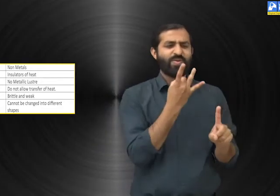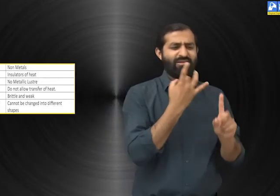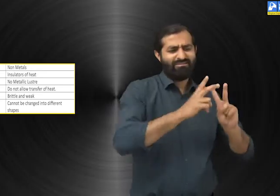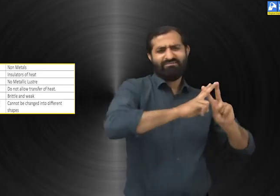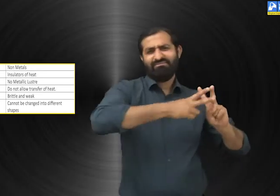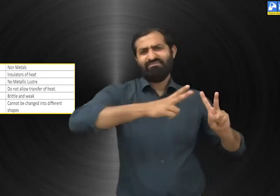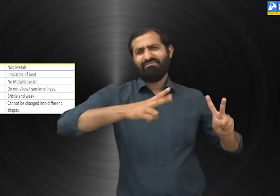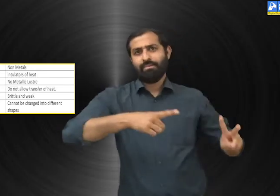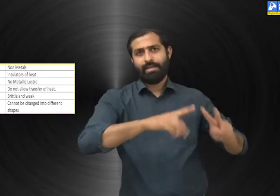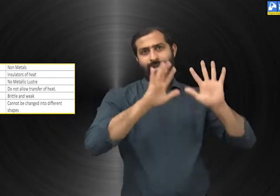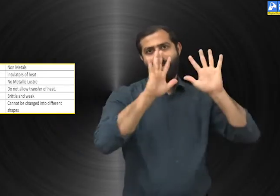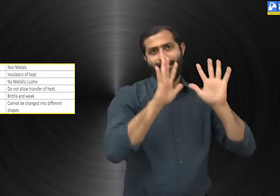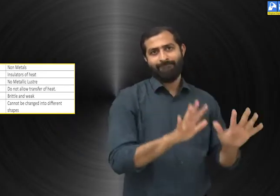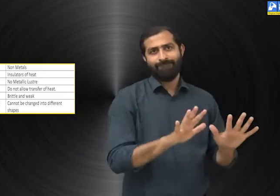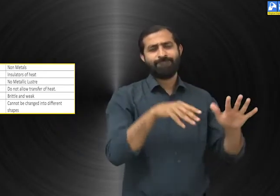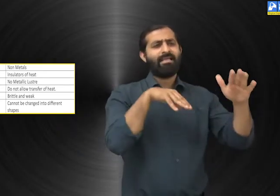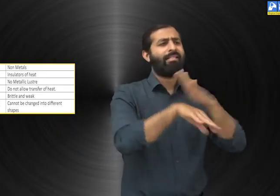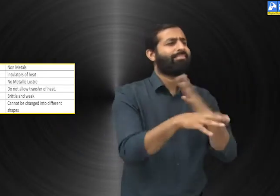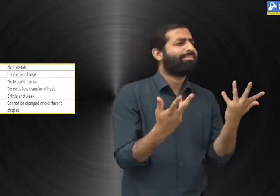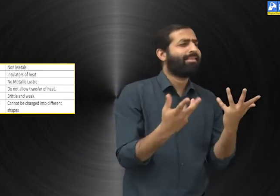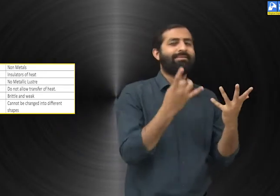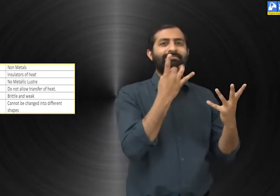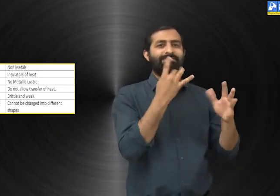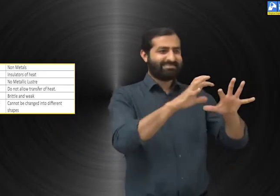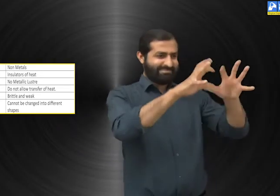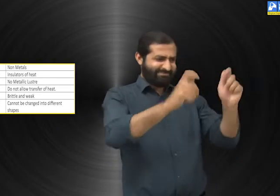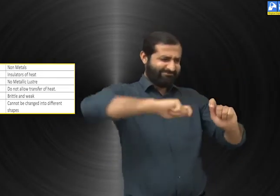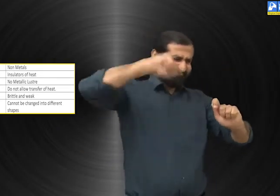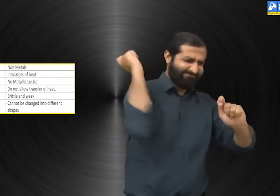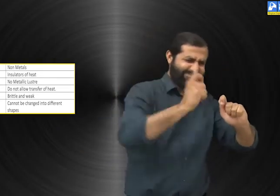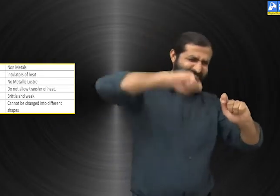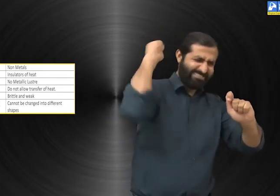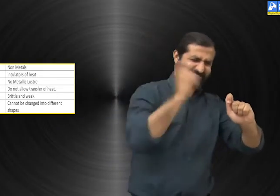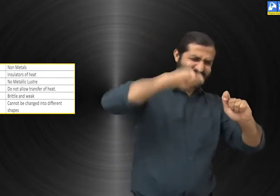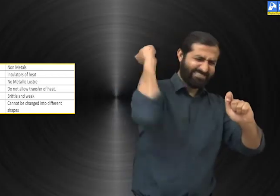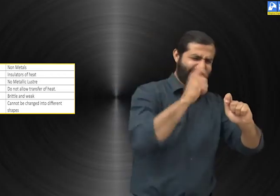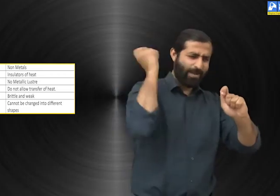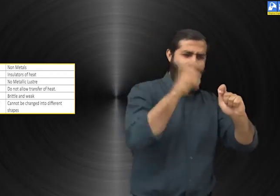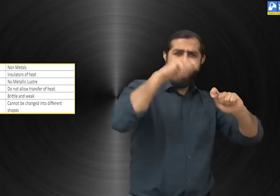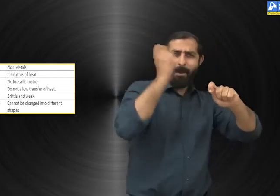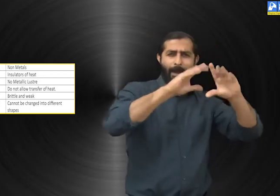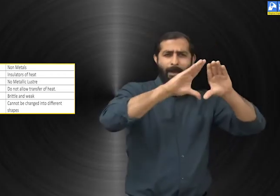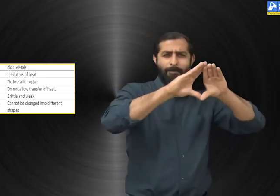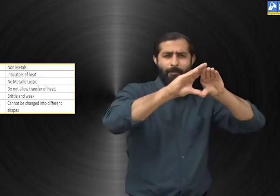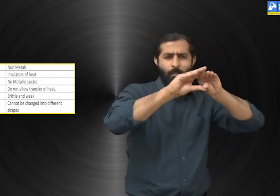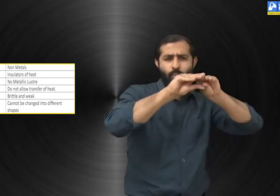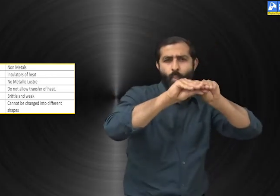Metals are malleable and ductile. It can be changed